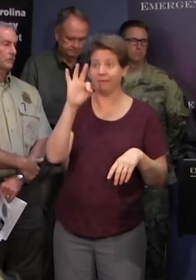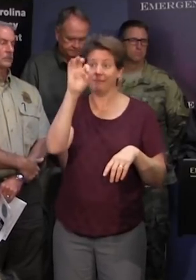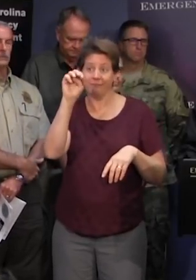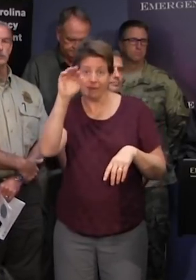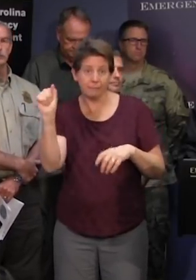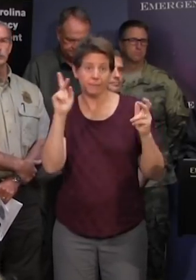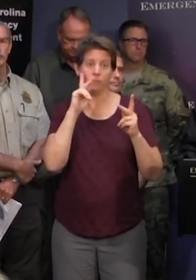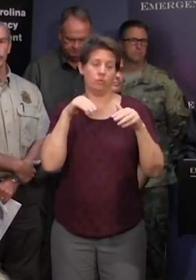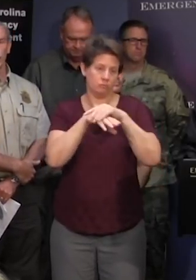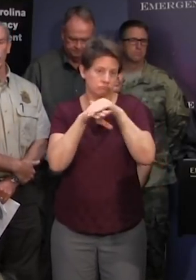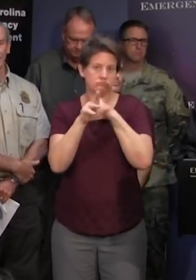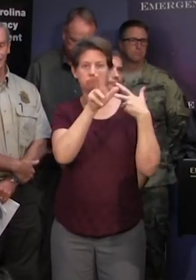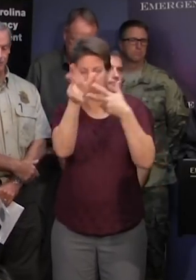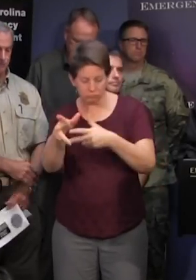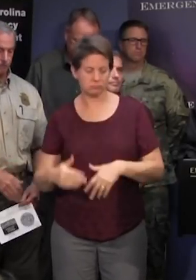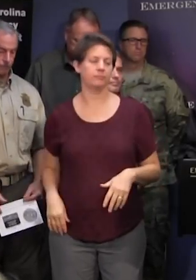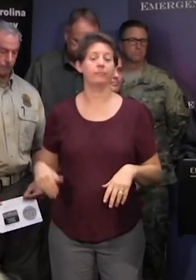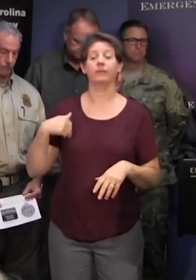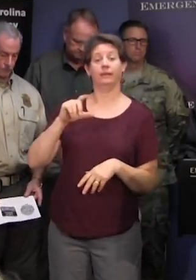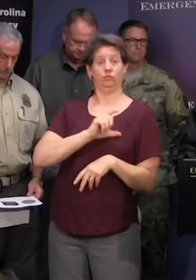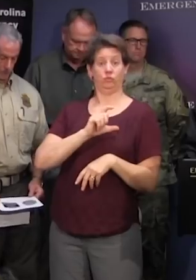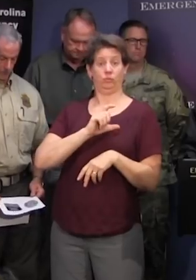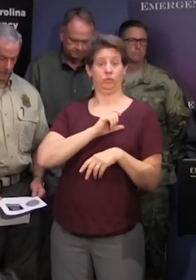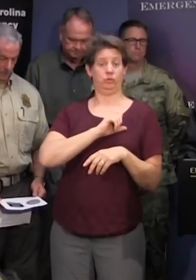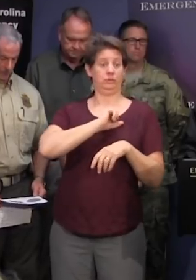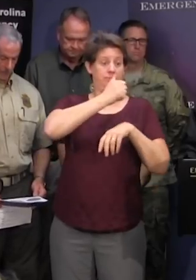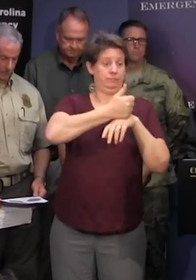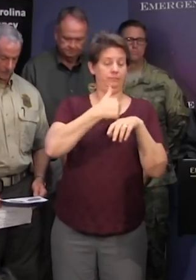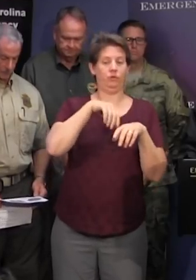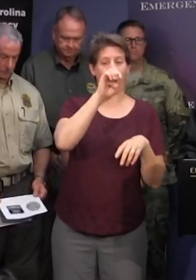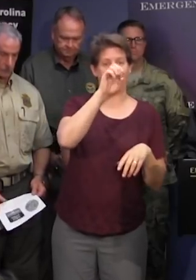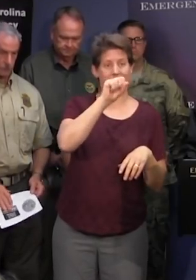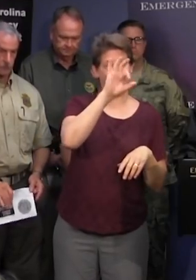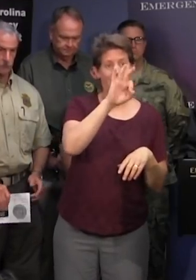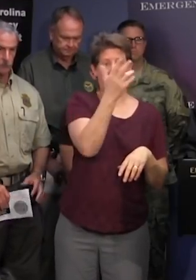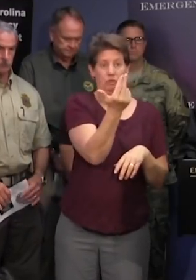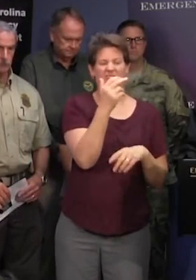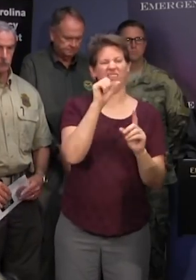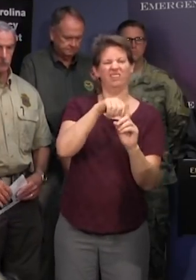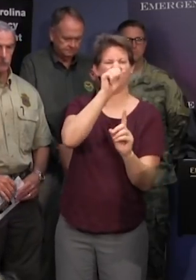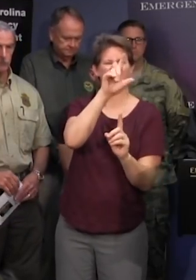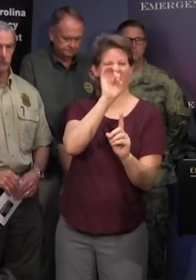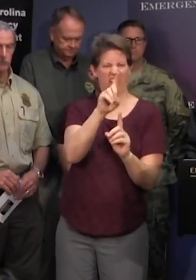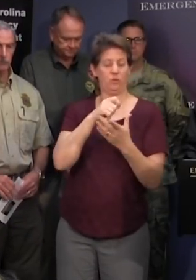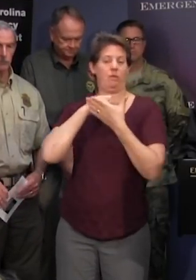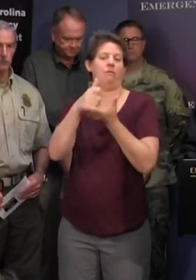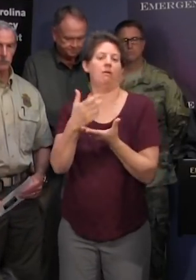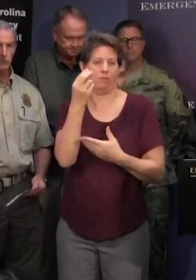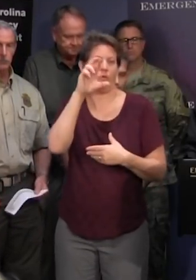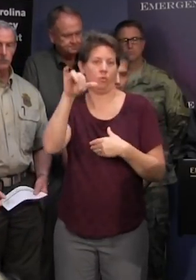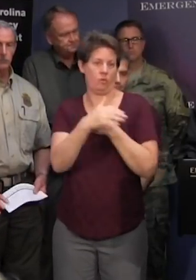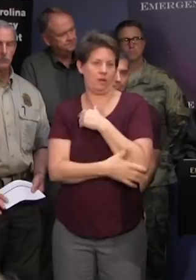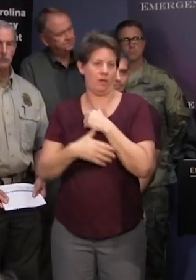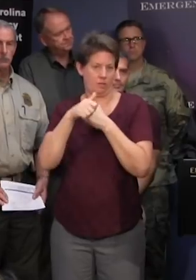vehicles we have troopers assigned to esf-13 slid to assist the ori county police department